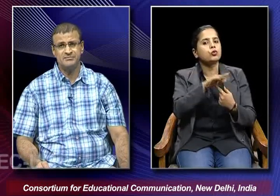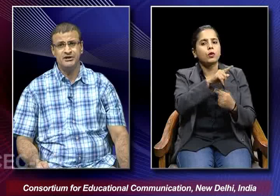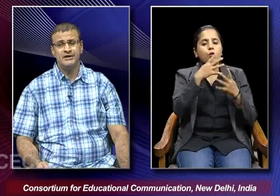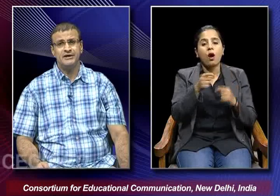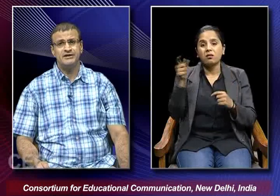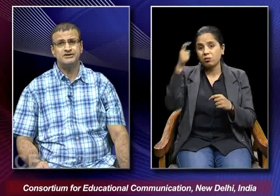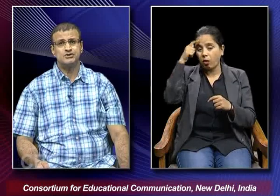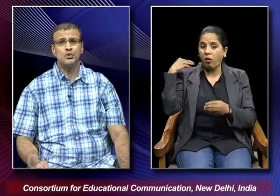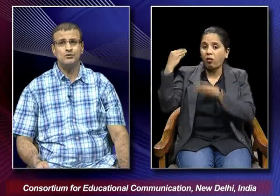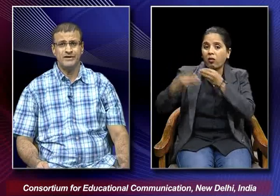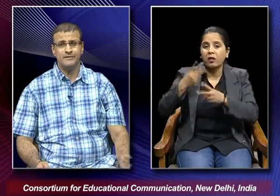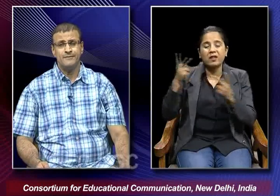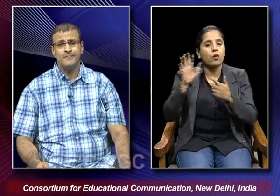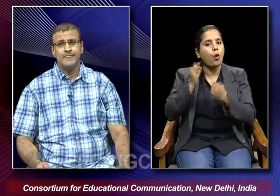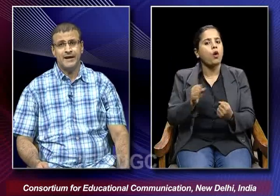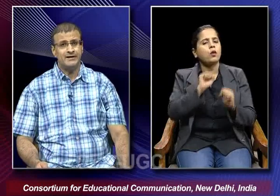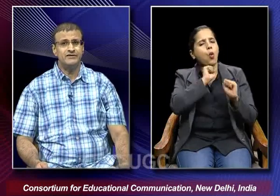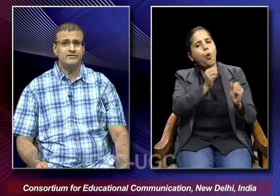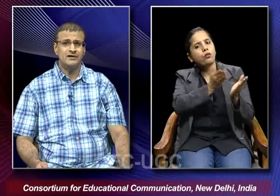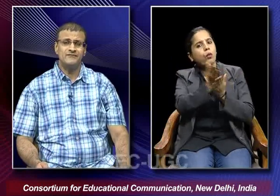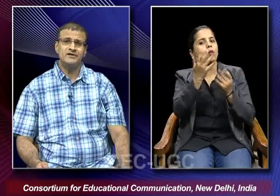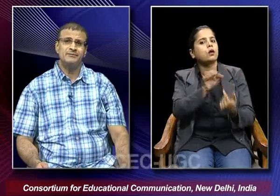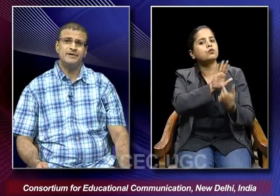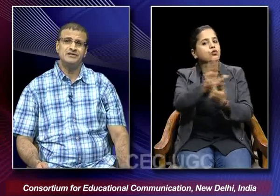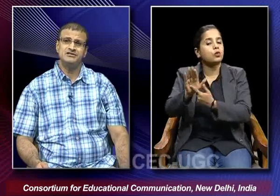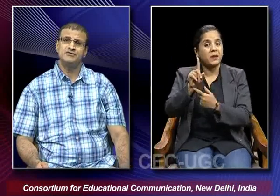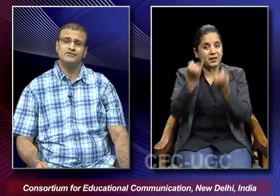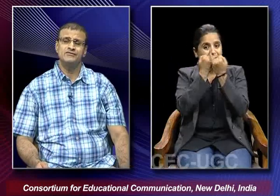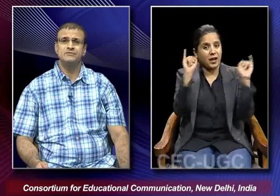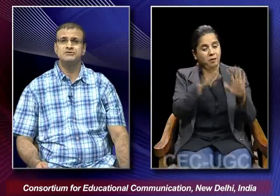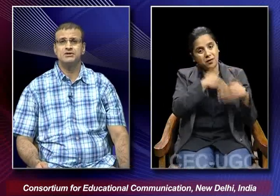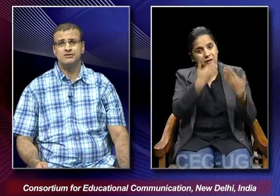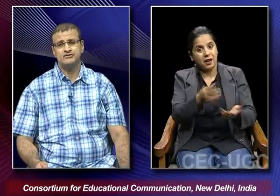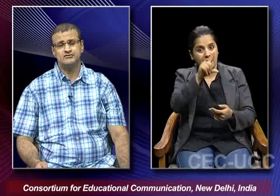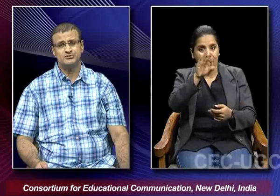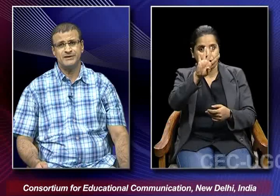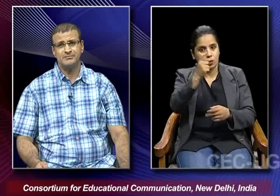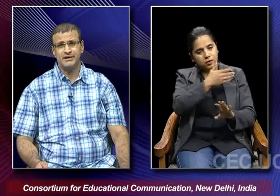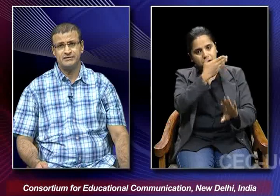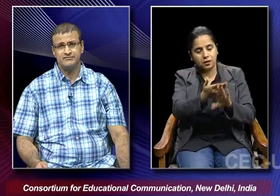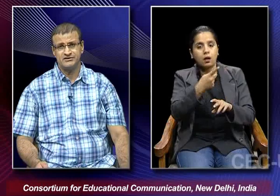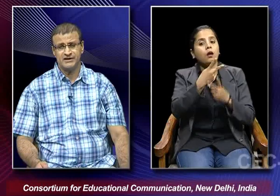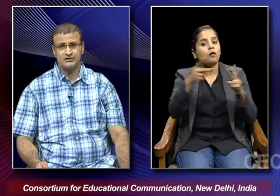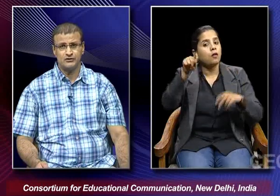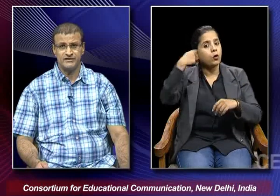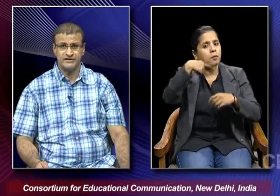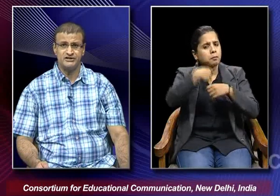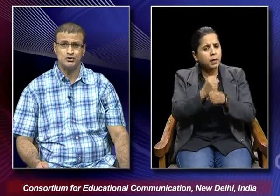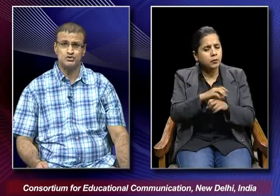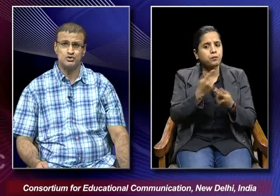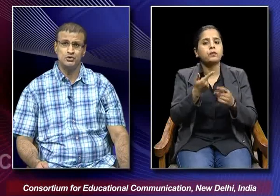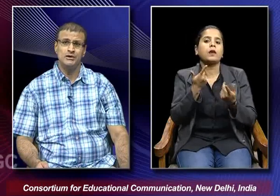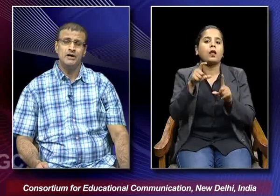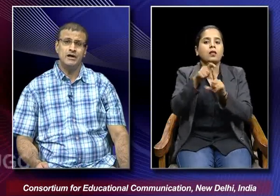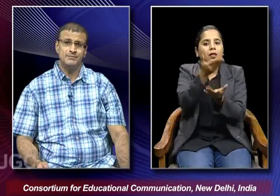them in his own way and even after independence one of the films which was made by him with the title of The Hedge